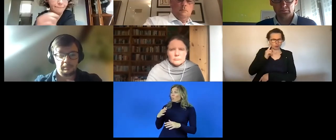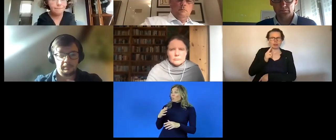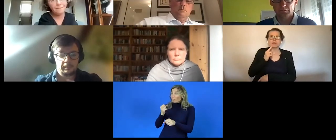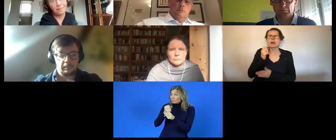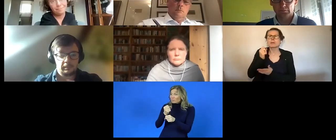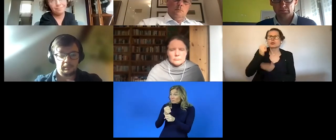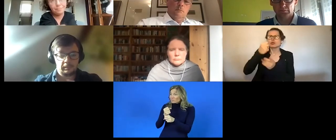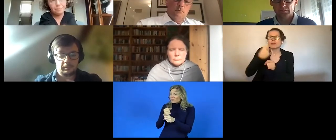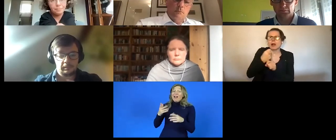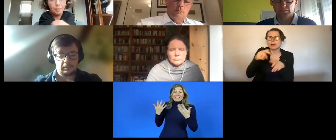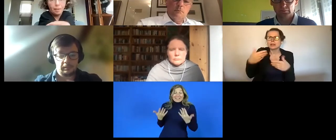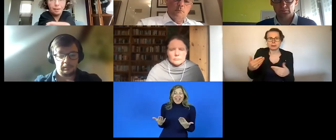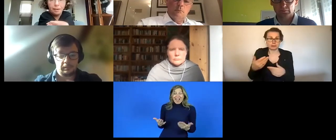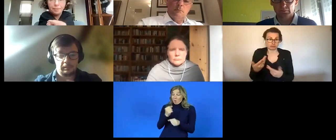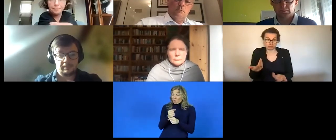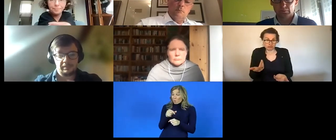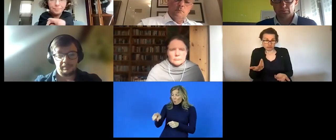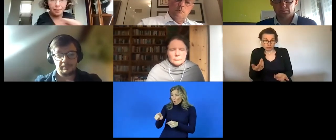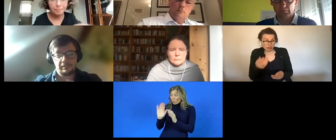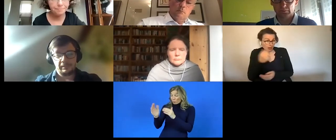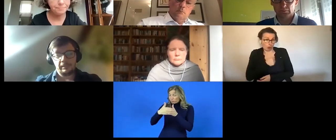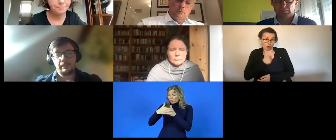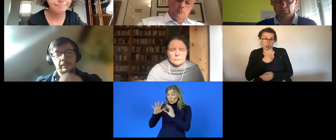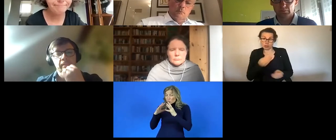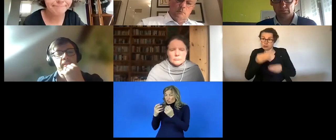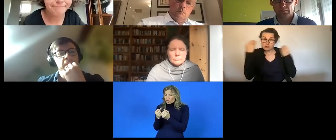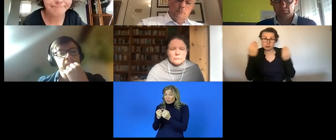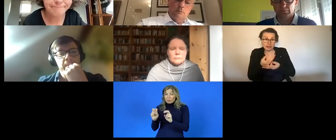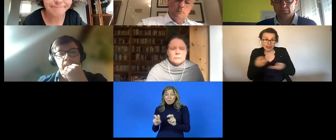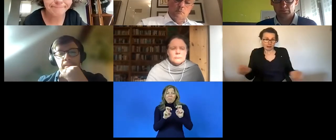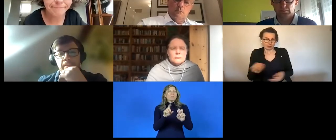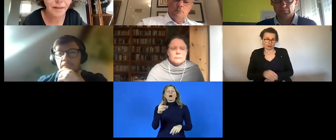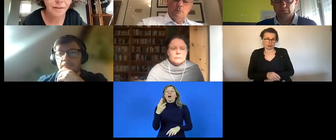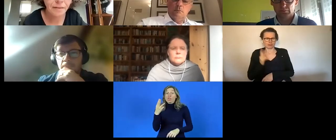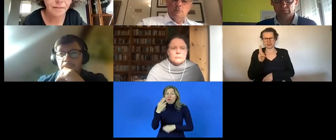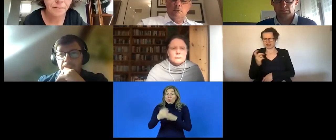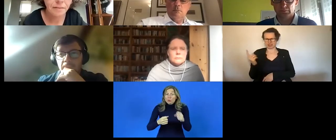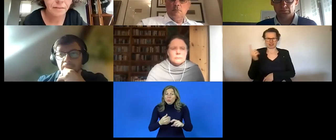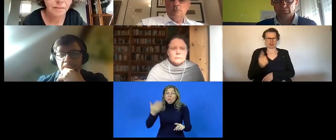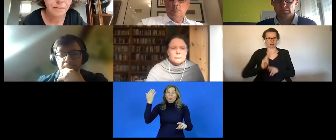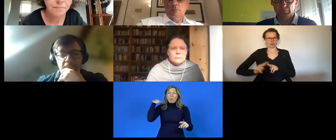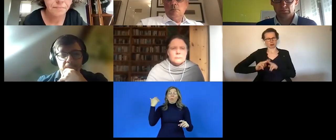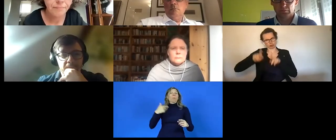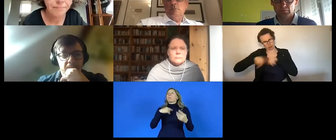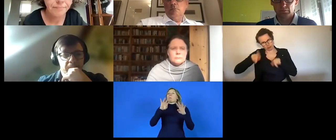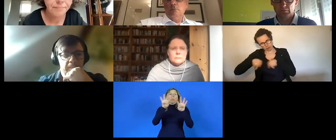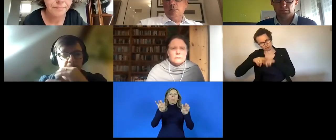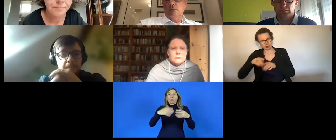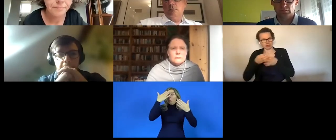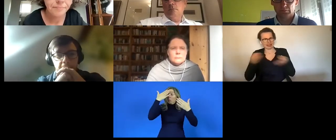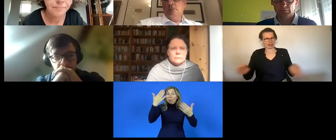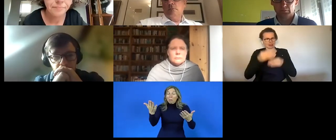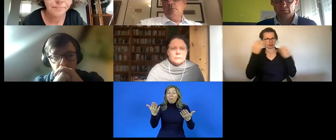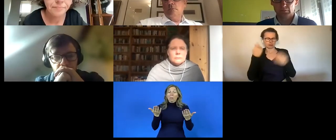workshops um i i didn't even know three years ago that there is a possibility to